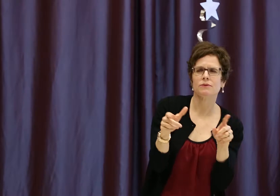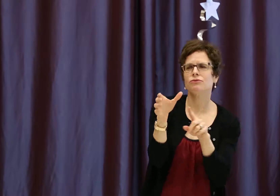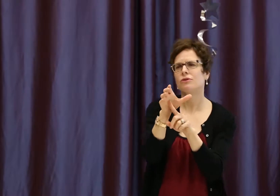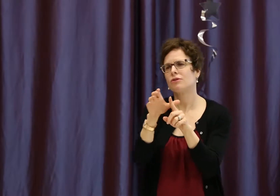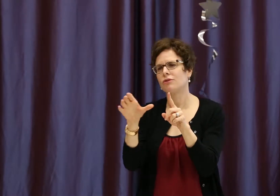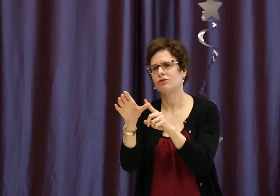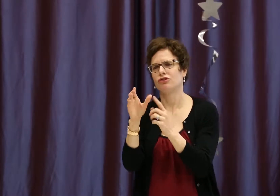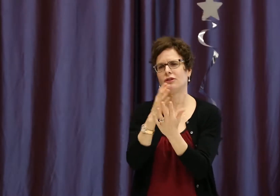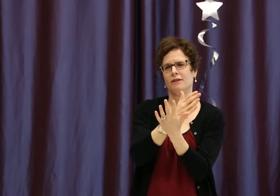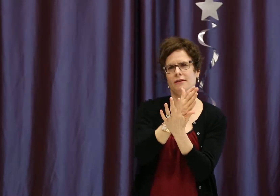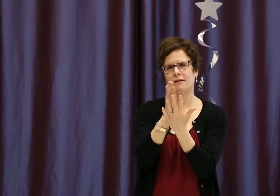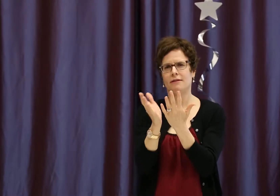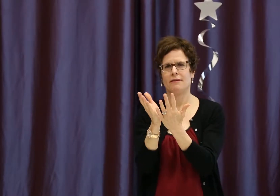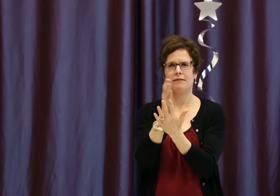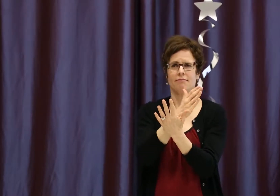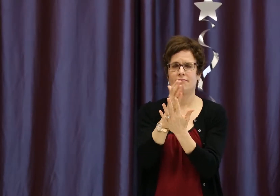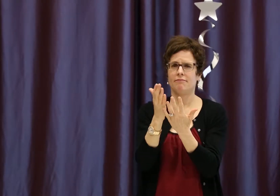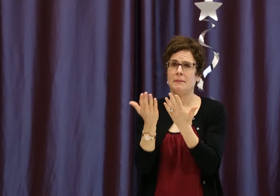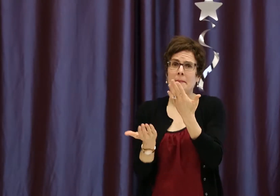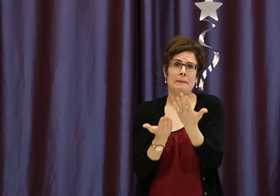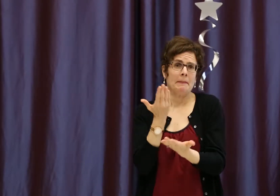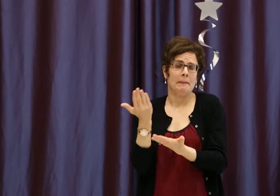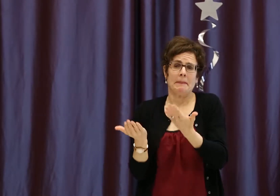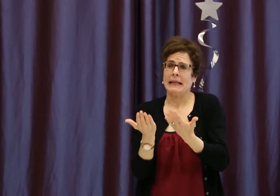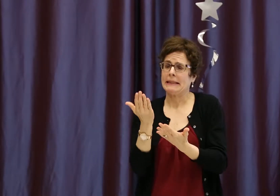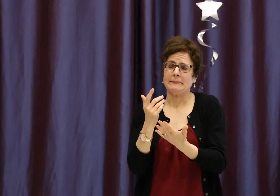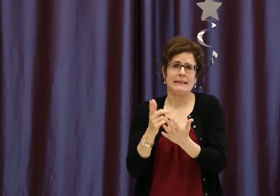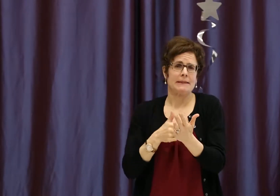fluency, ranges of proficiency in a language.